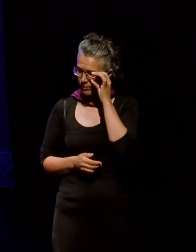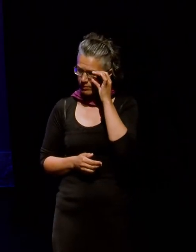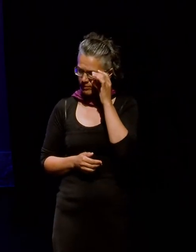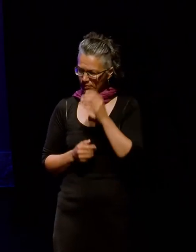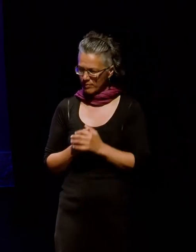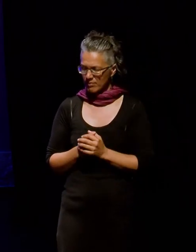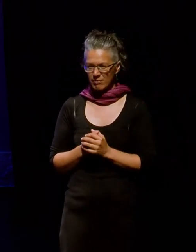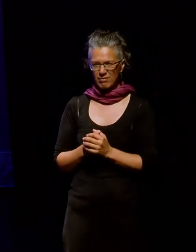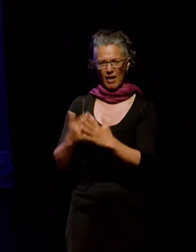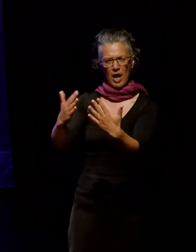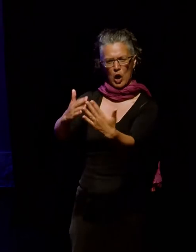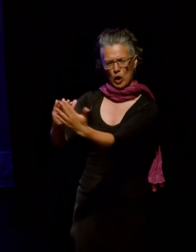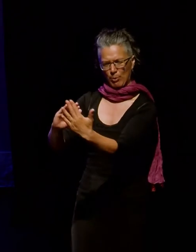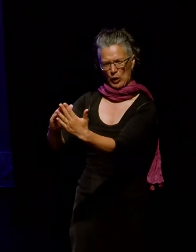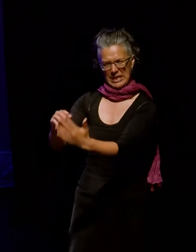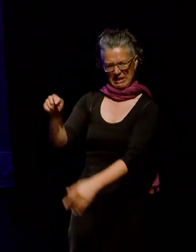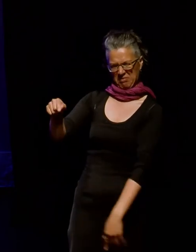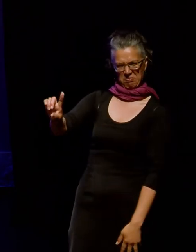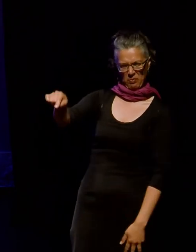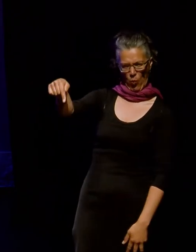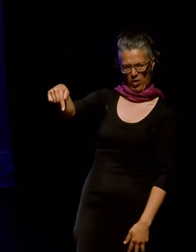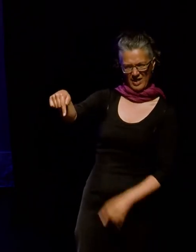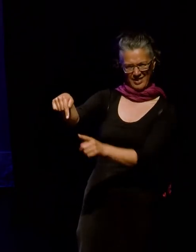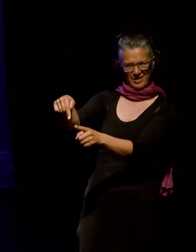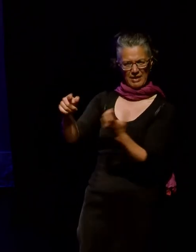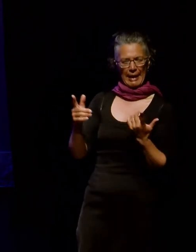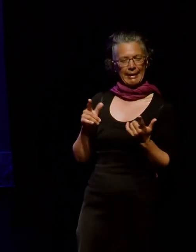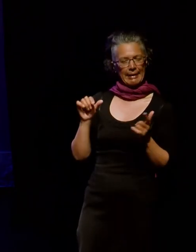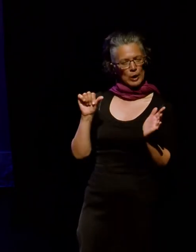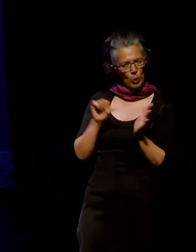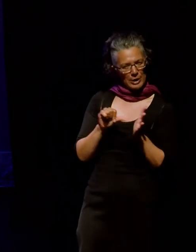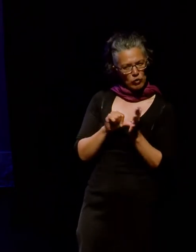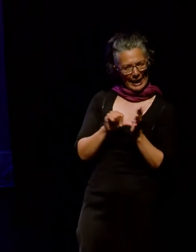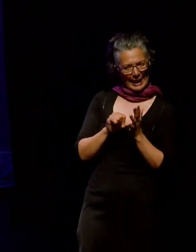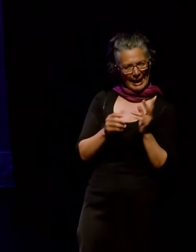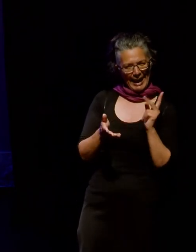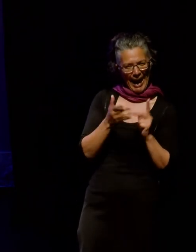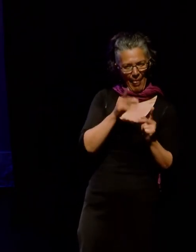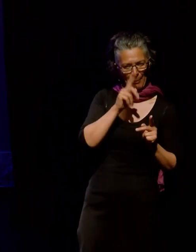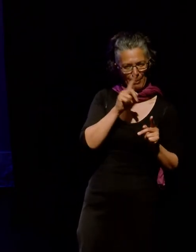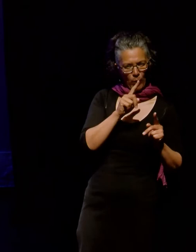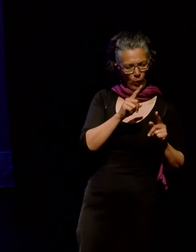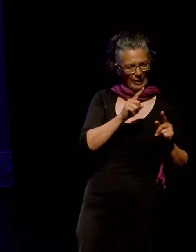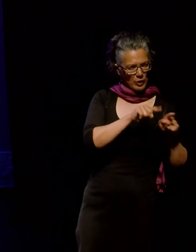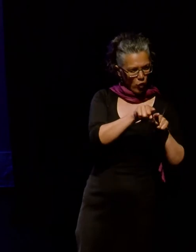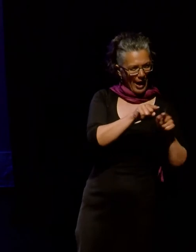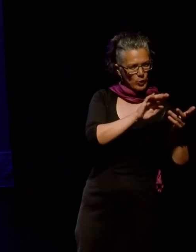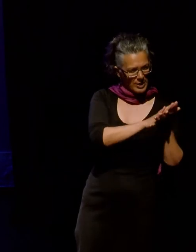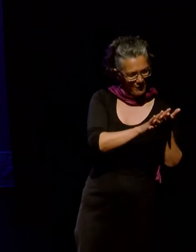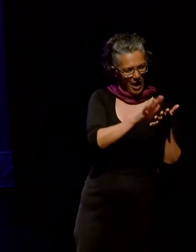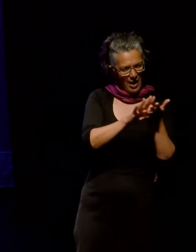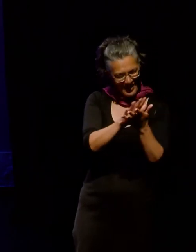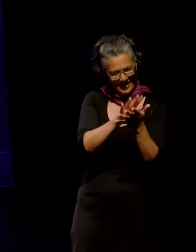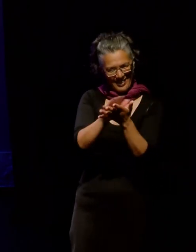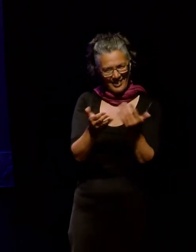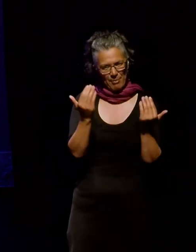So what is a community? This question is a little bit tricky and attempts have been made by many others before me to figure it out. So what I want to